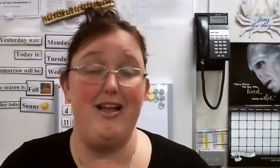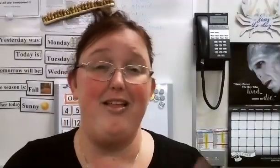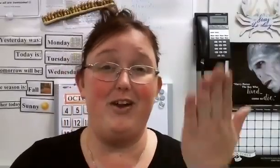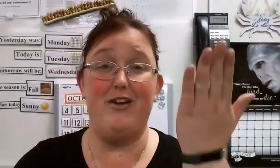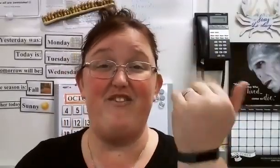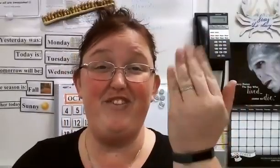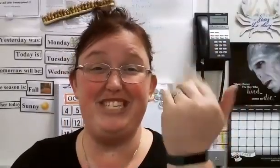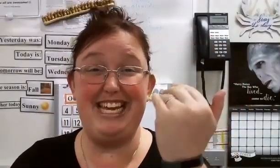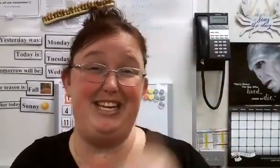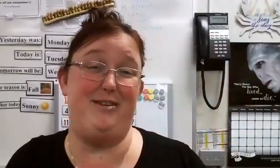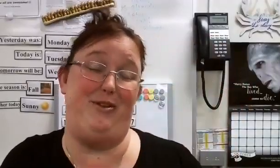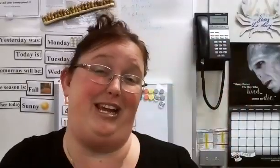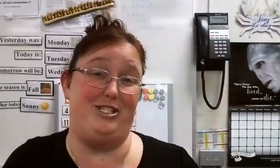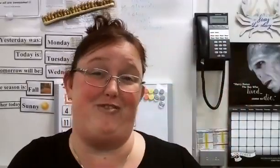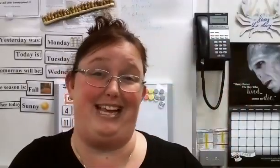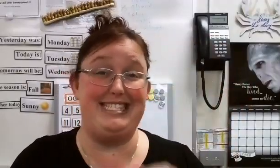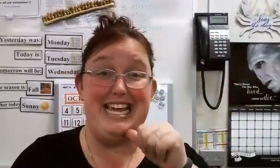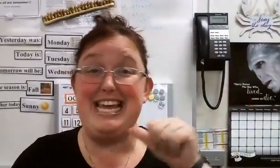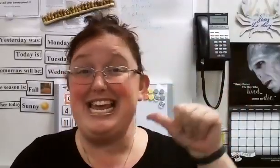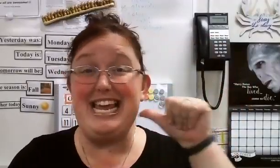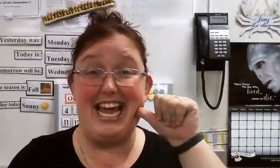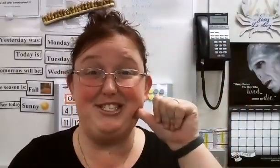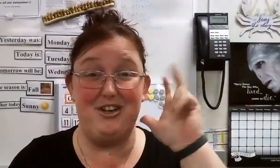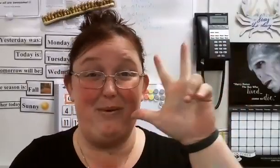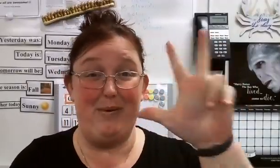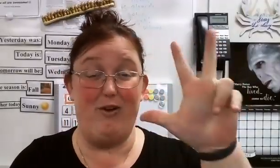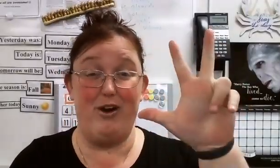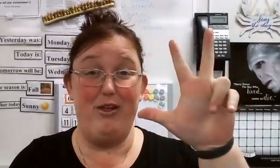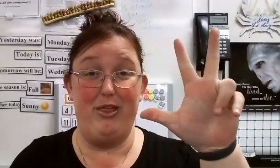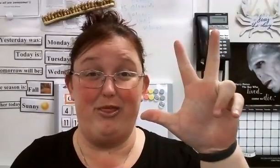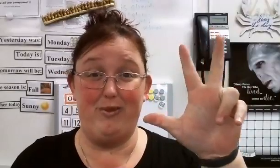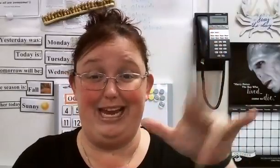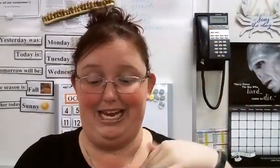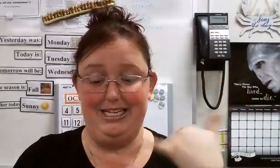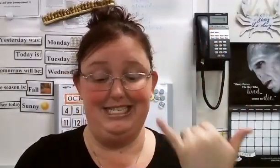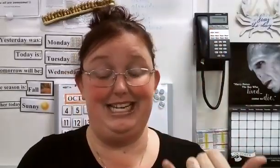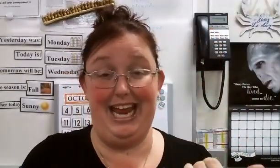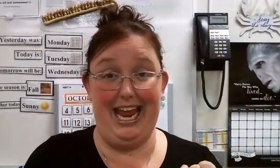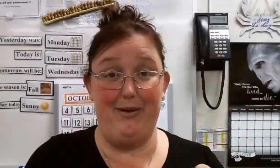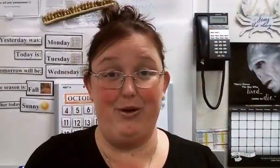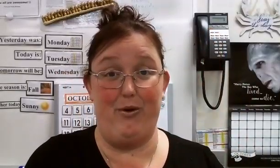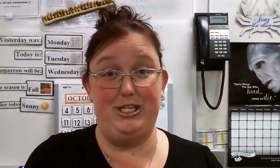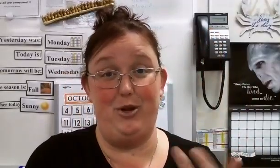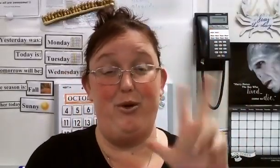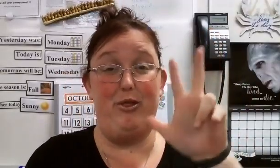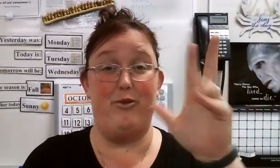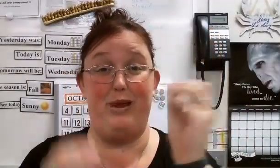There are 15 communication rights. Yesterday, we went over three. Today, we're going to do three